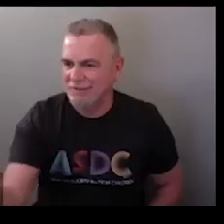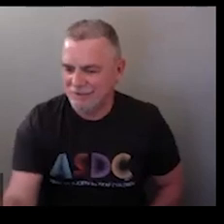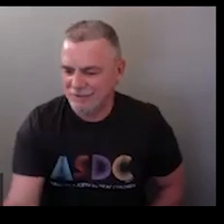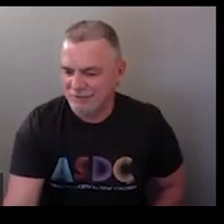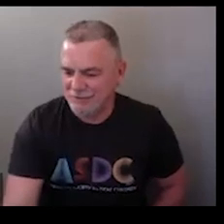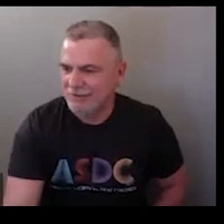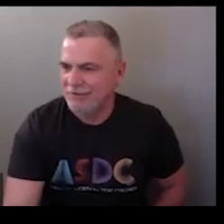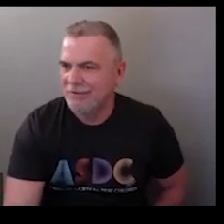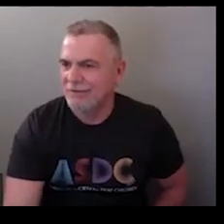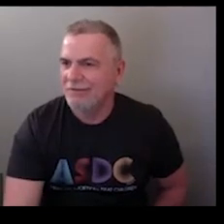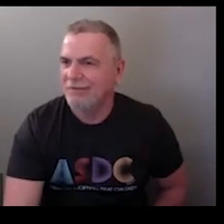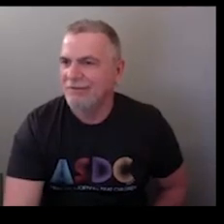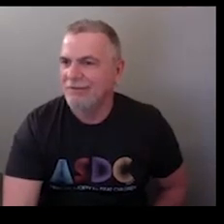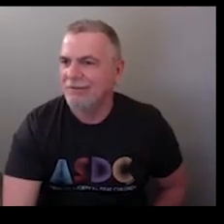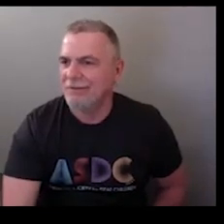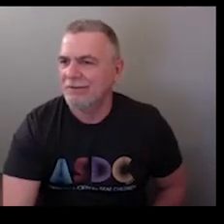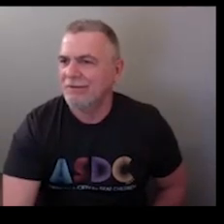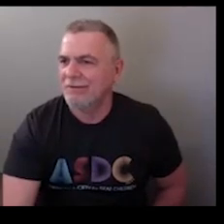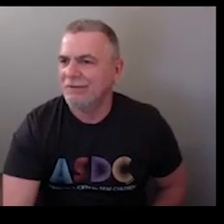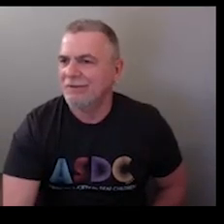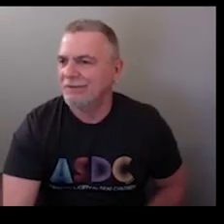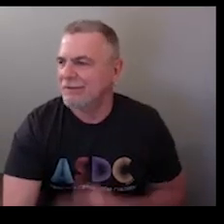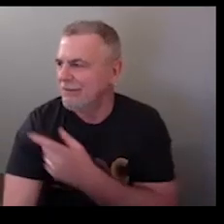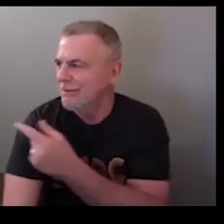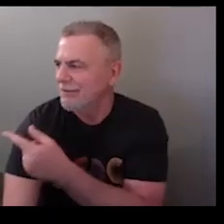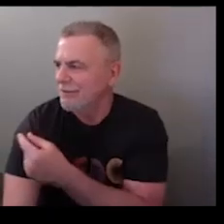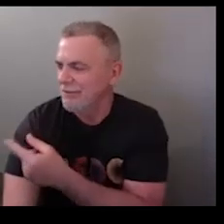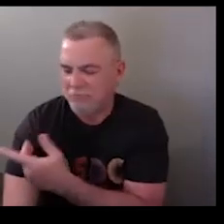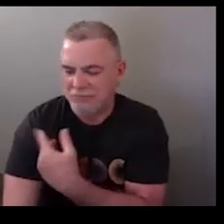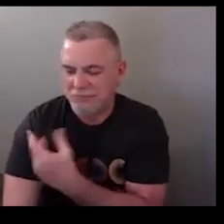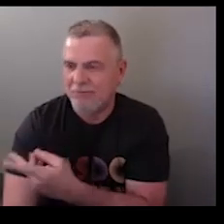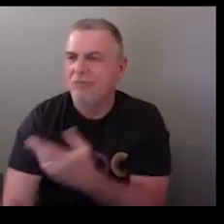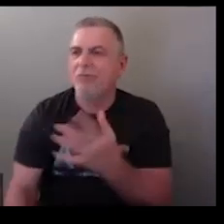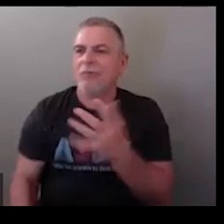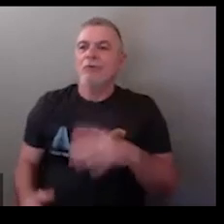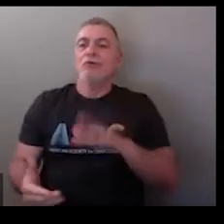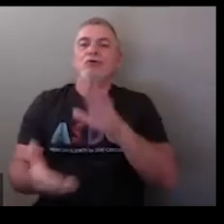okay so let's review the first slide first and then I'll do those then I'll do that vocabulary